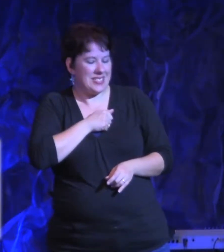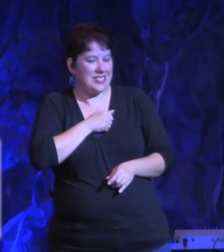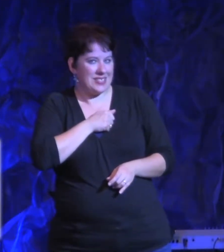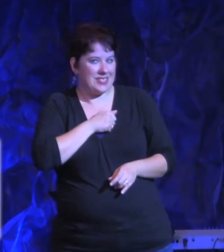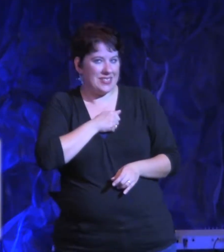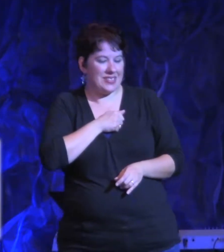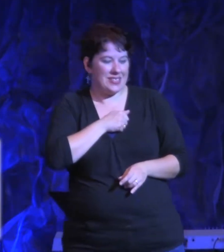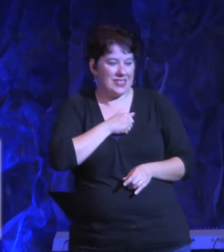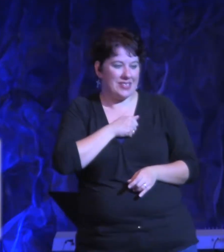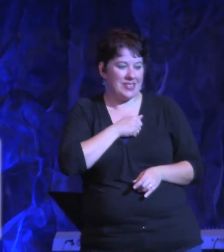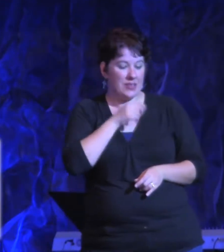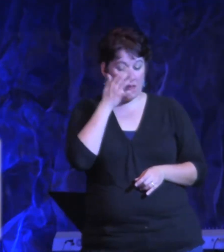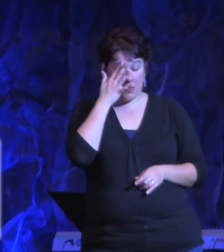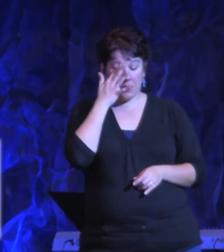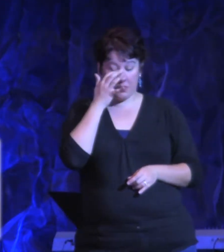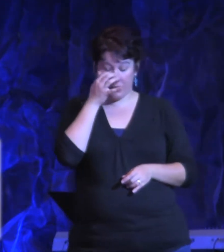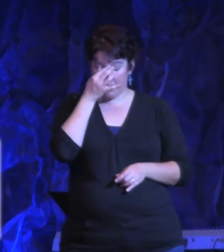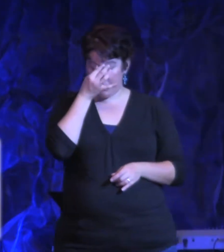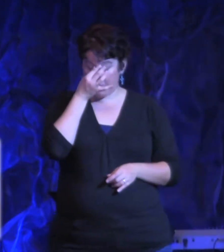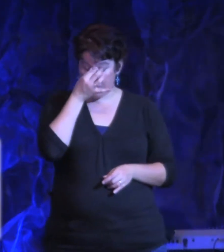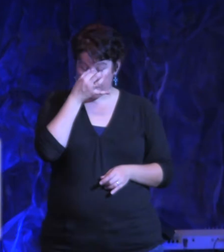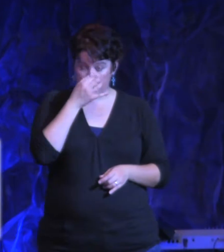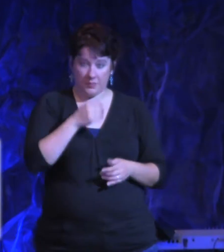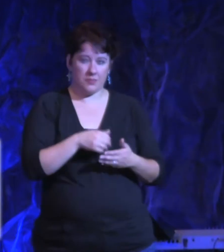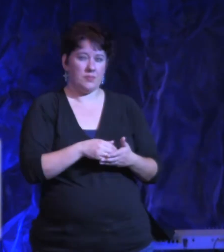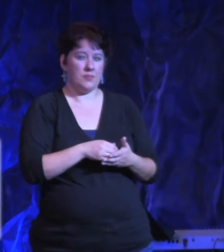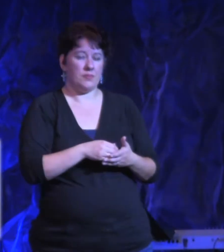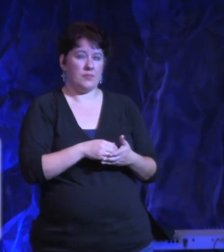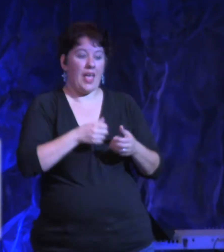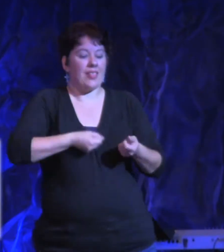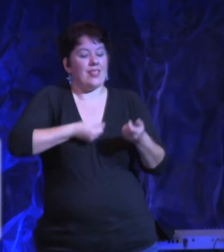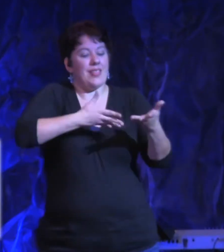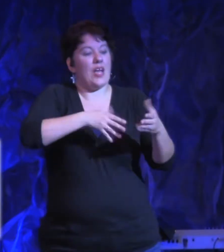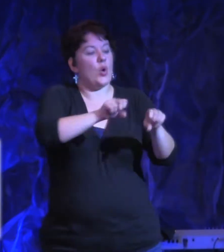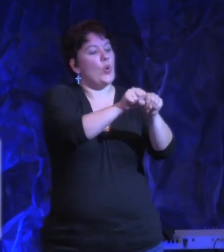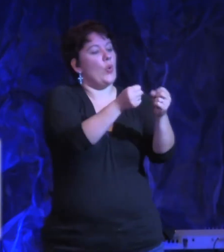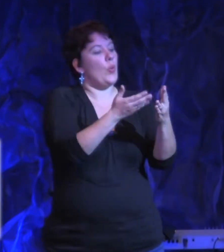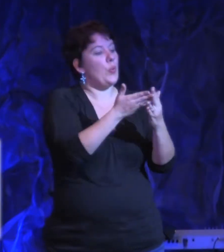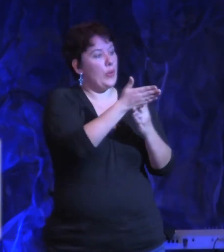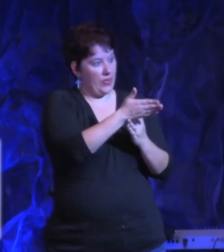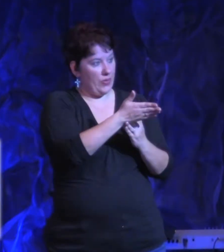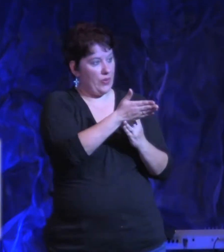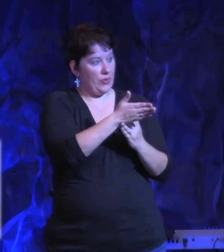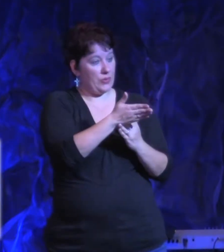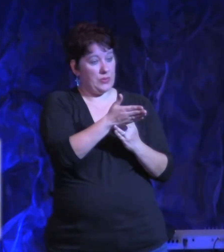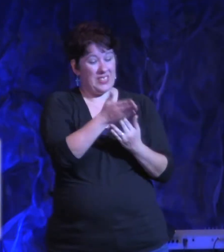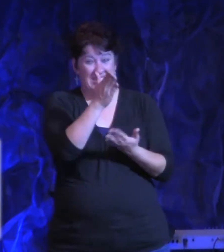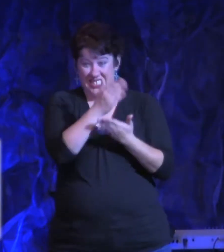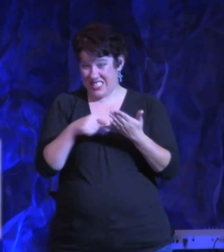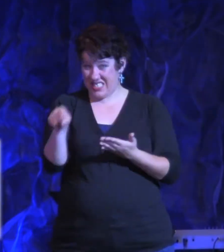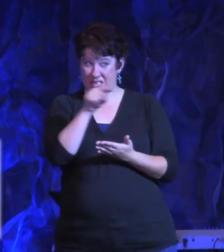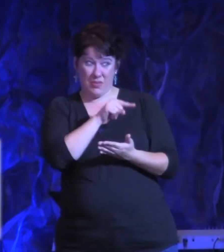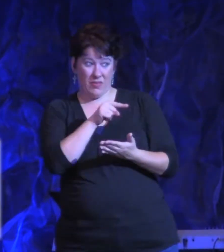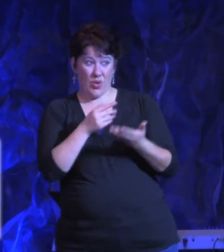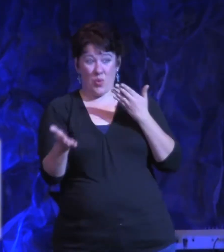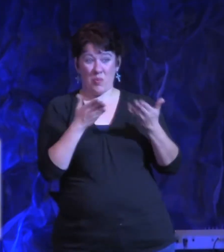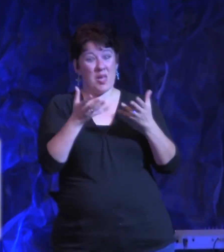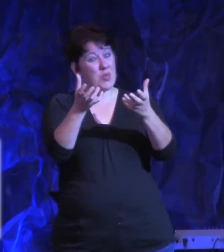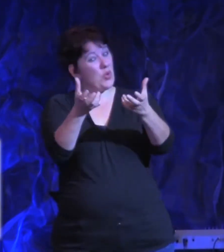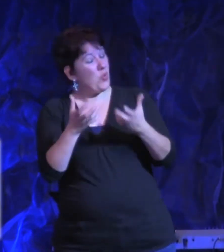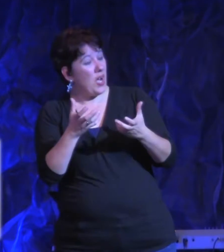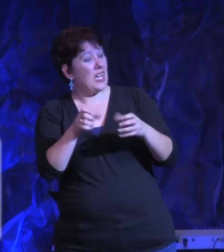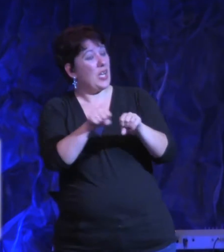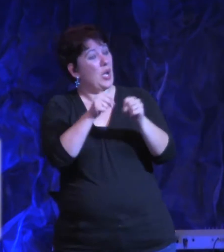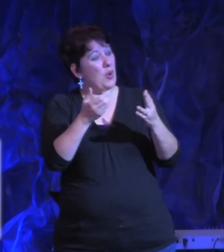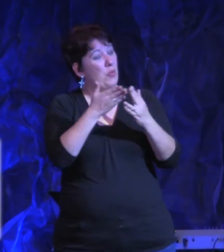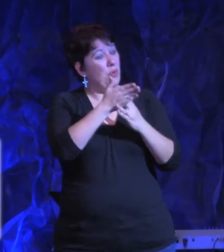Father's house. Amen? And then that's where the breakthrough comes. Now listen, some of you here today, you might be wanting a breakthrough with